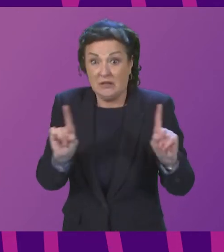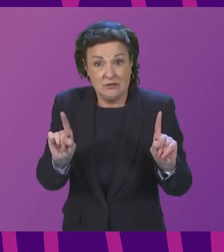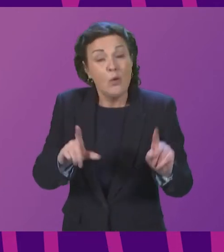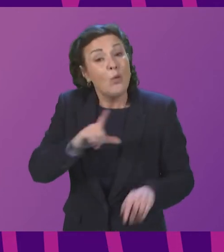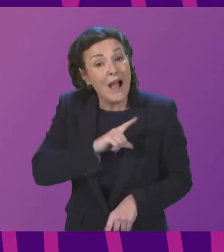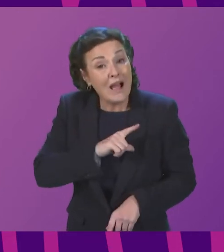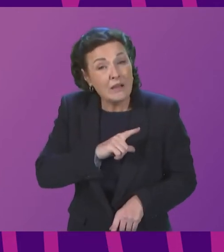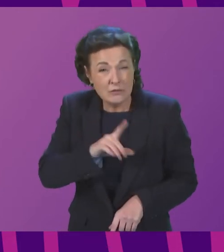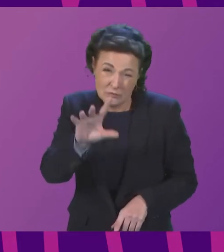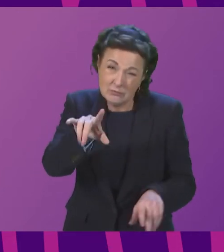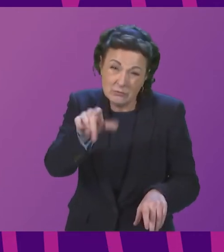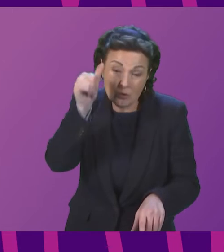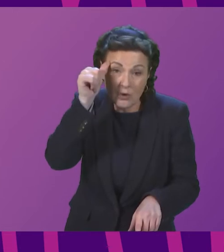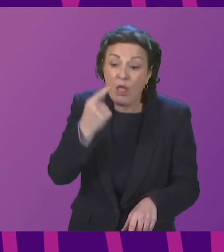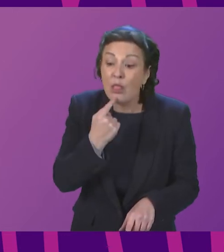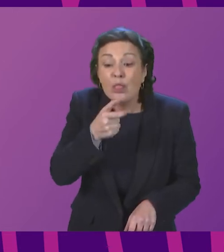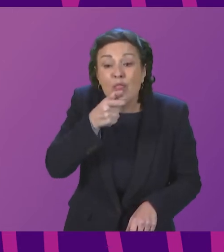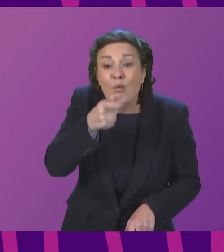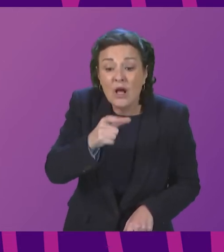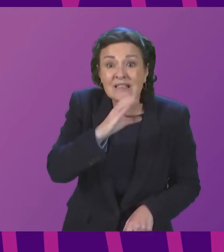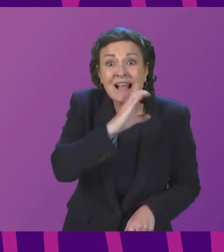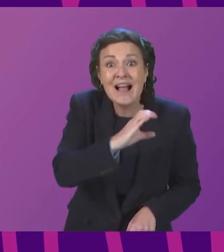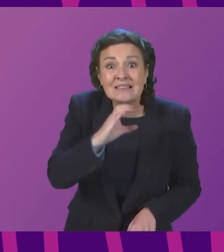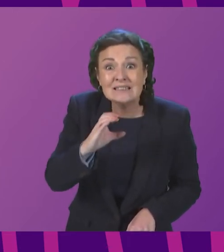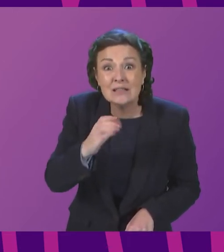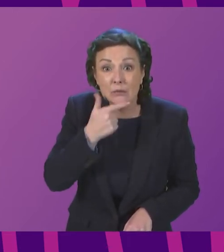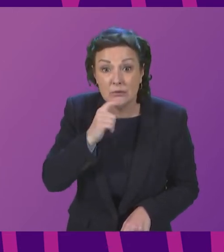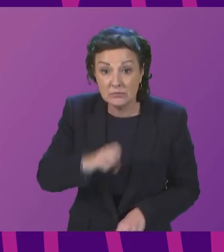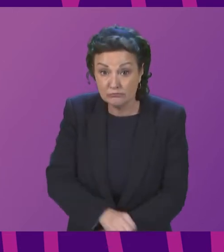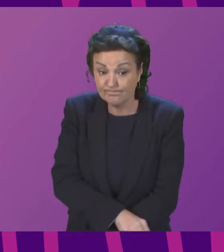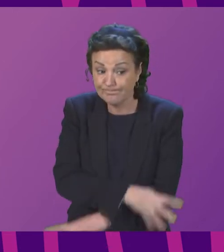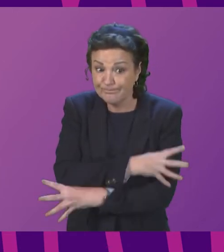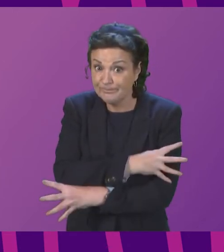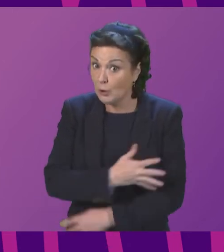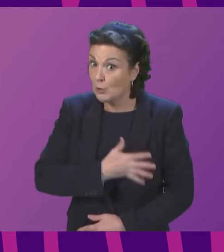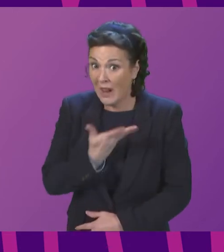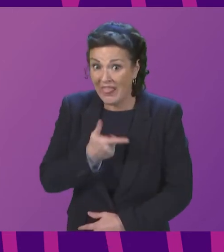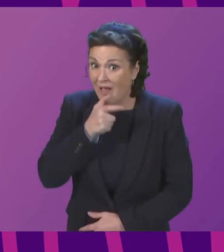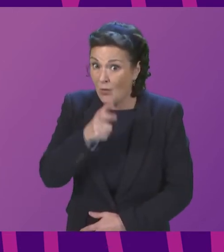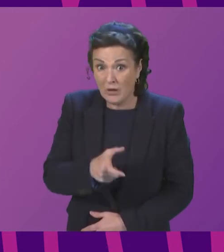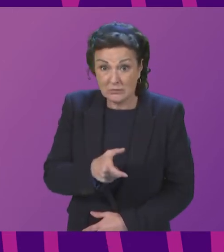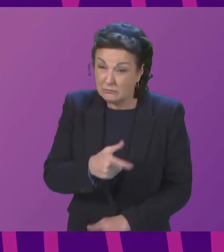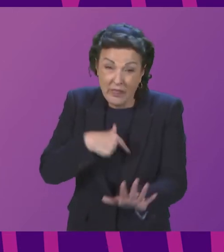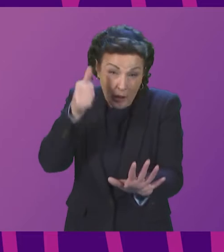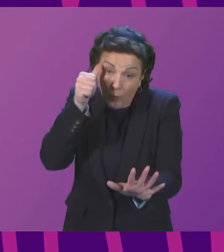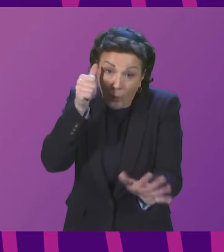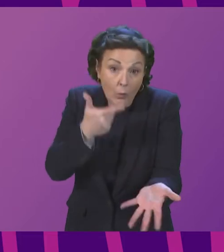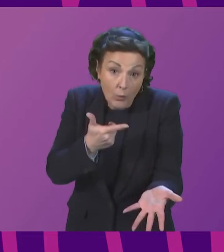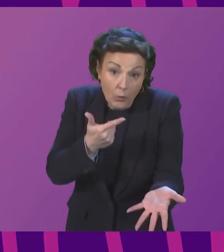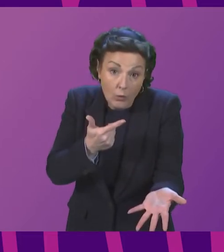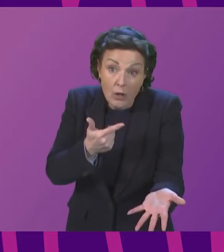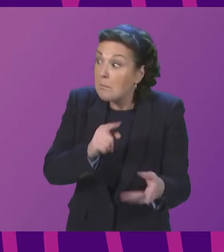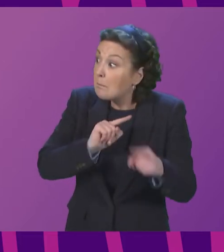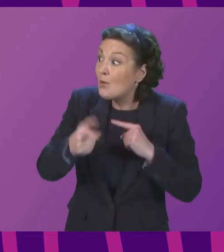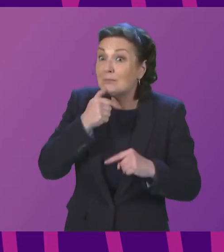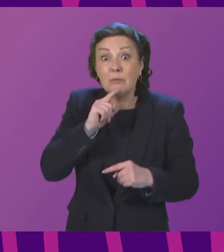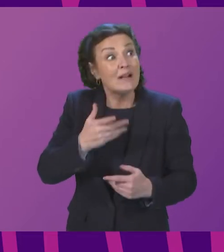where just the mere name of it sends a shudder of fear through people who haven't experienced it and are